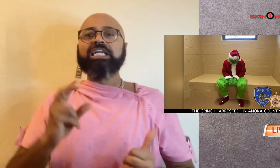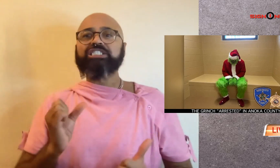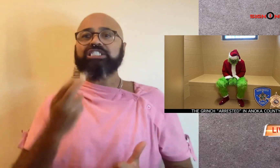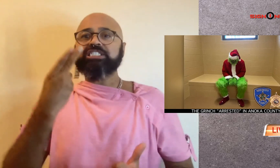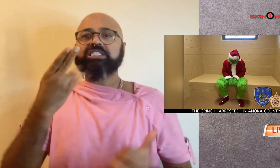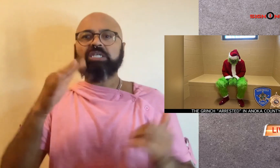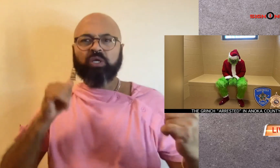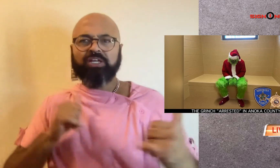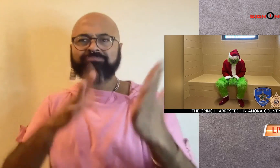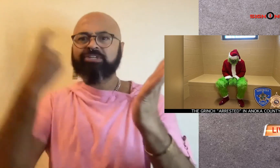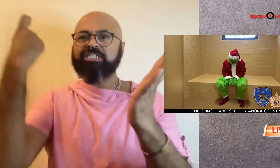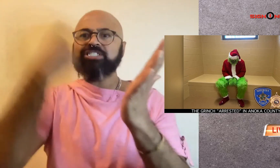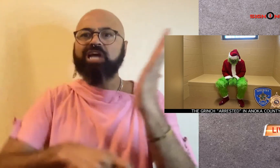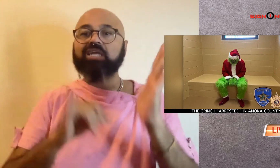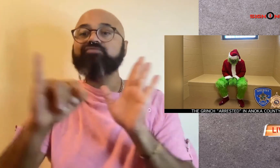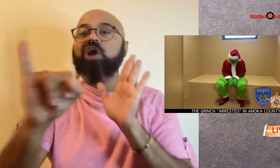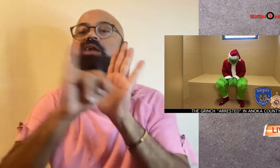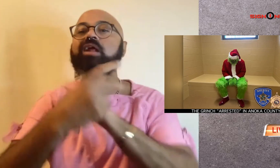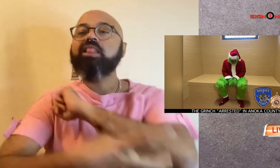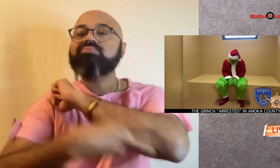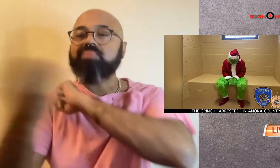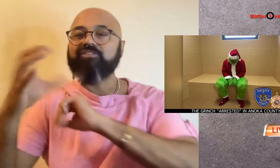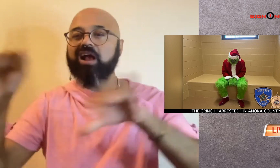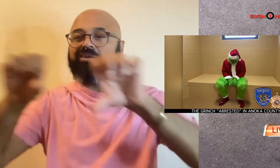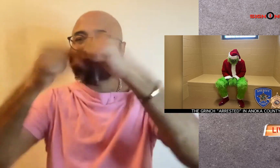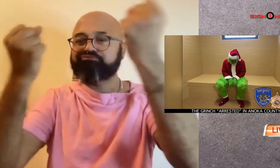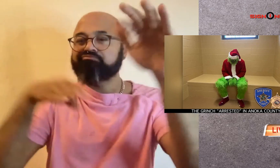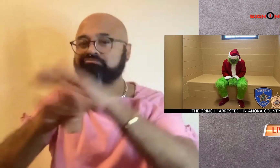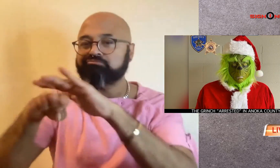The Grinch now faces charges of identity theft and burglary.